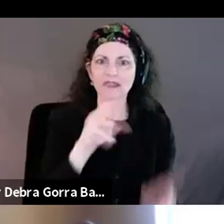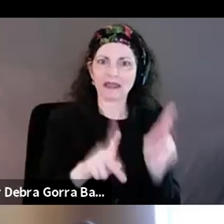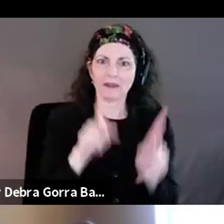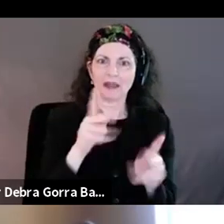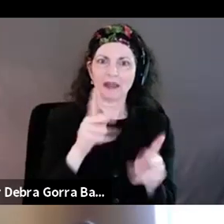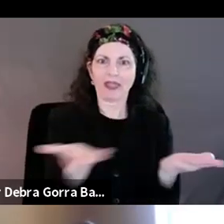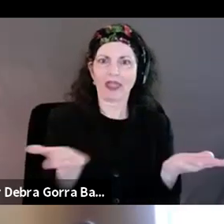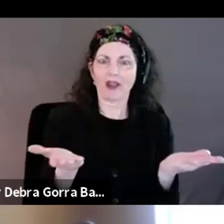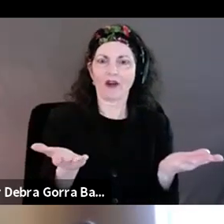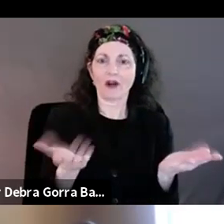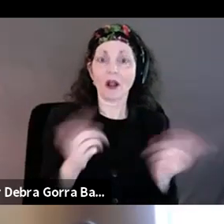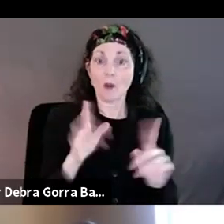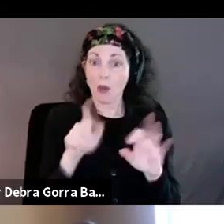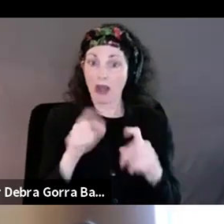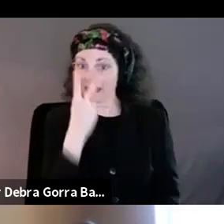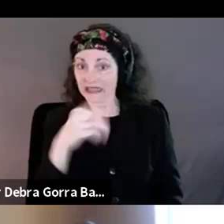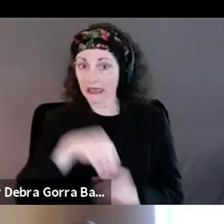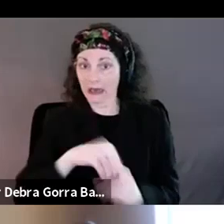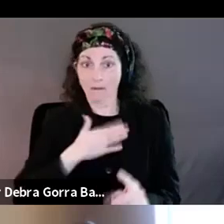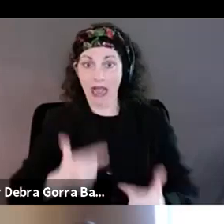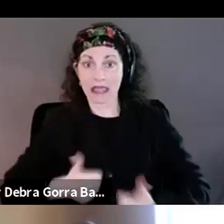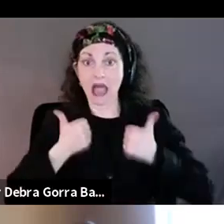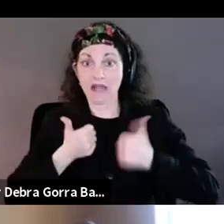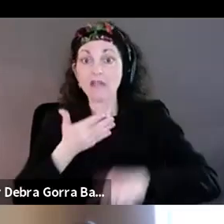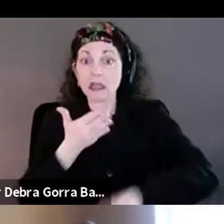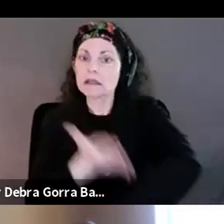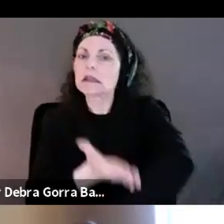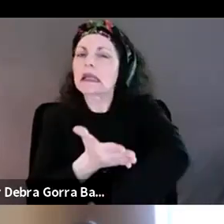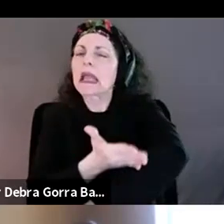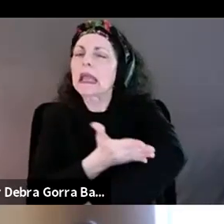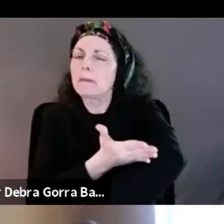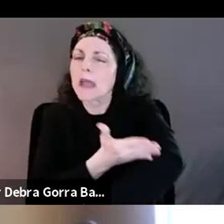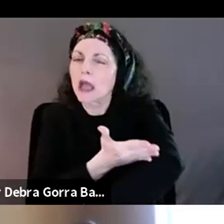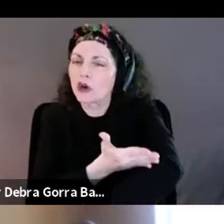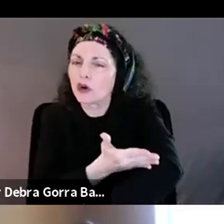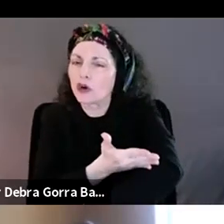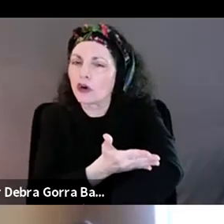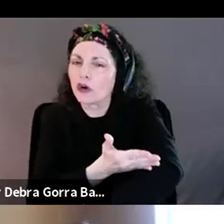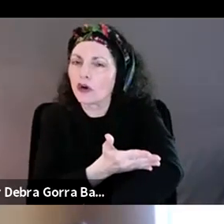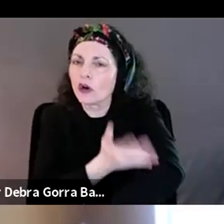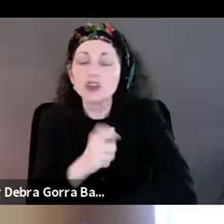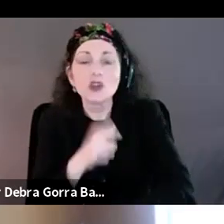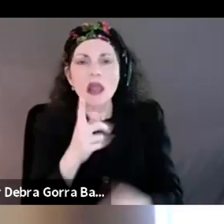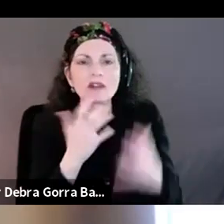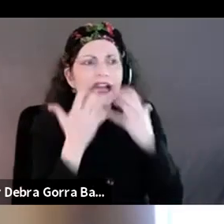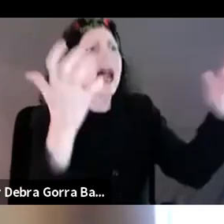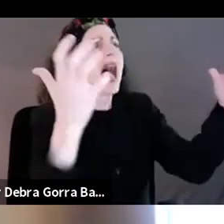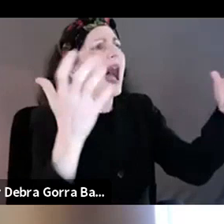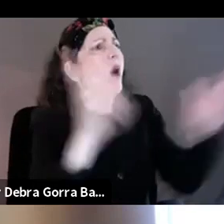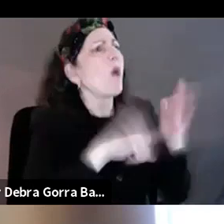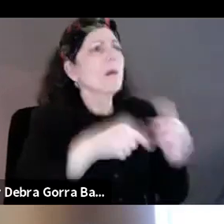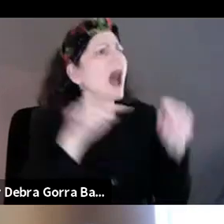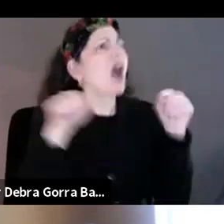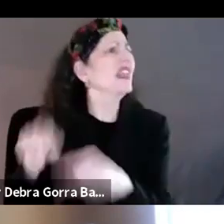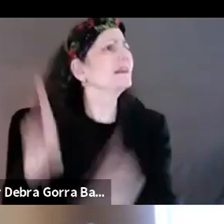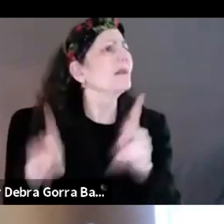it's getting better, that you don't have to kind of shout, say, Hey, what about, uh, folks? But I, I do believe